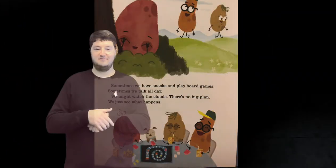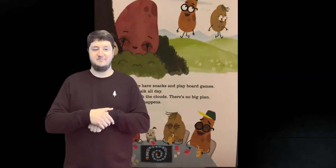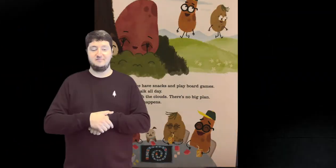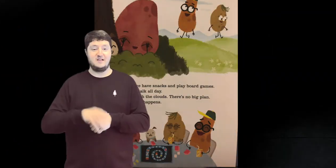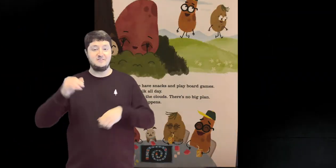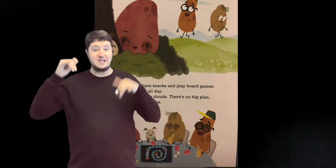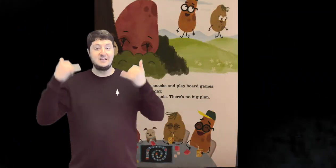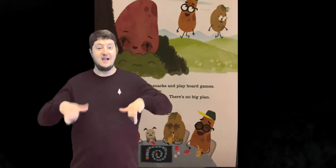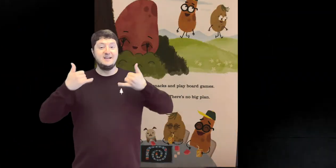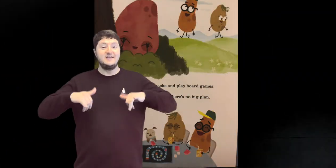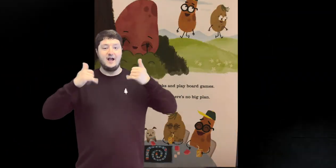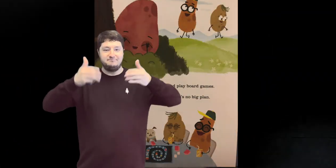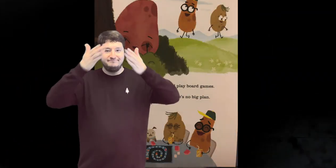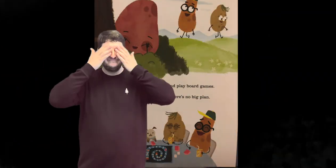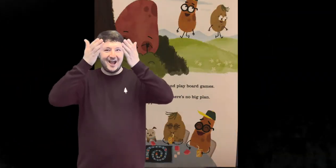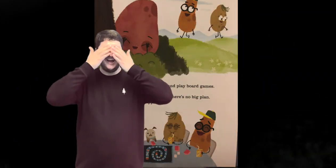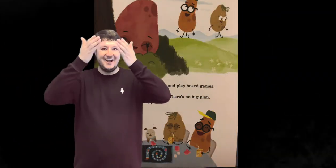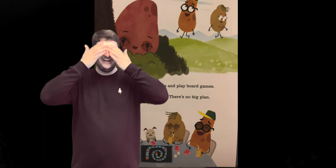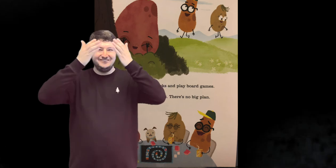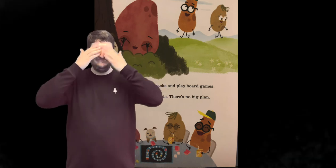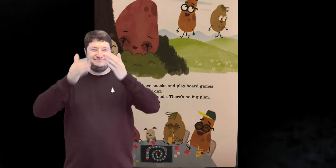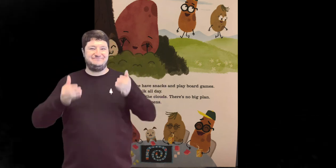And hiding And seeking